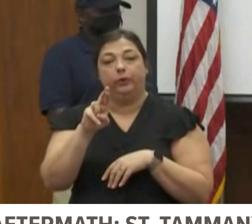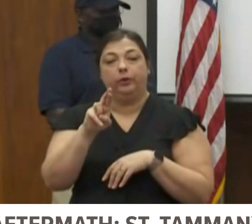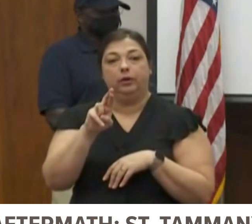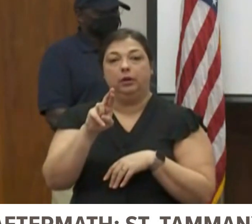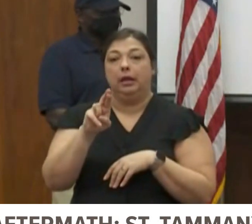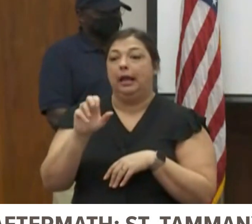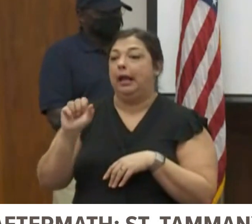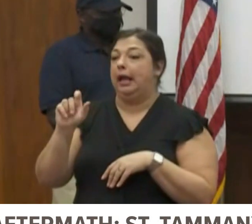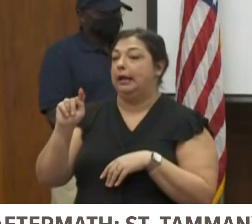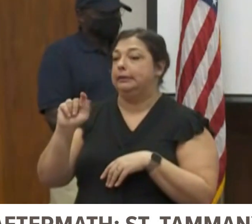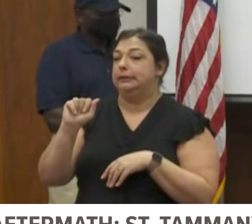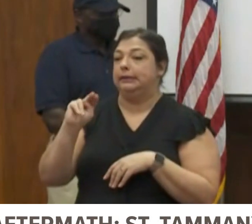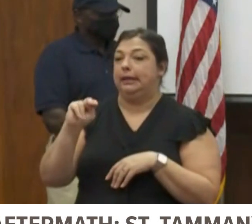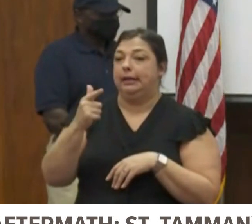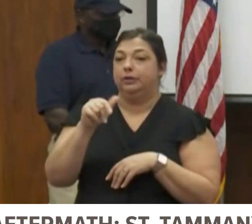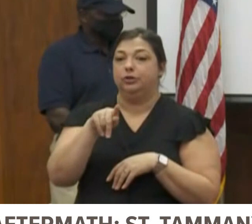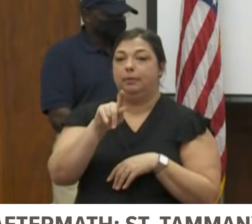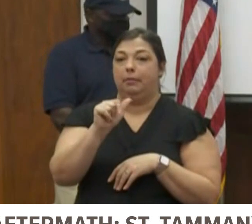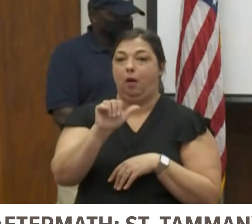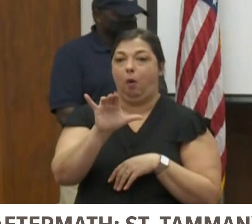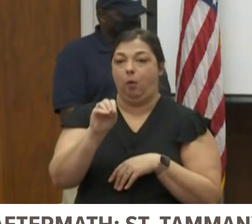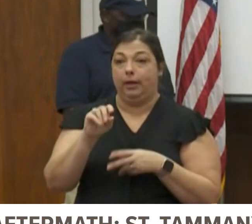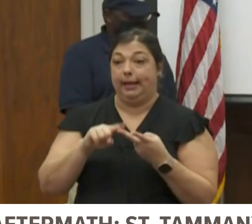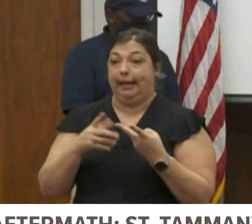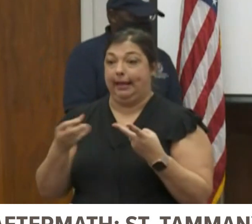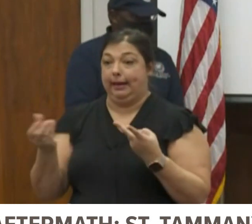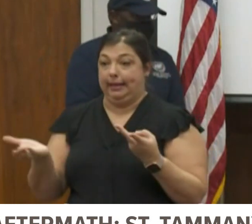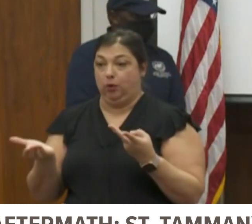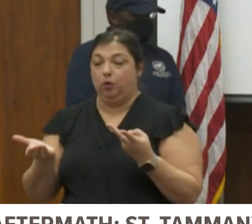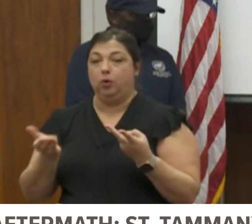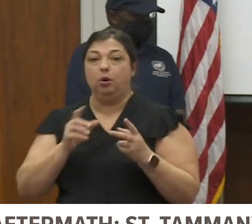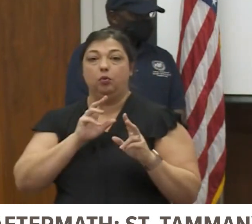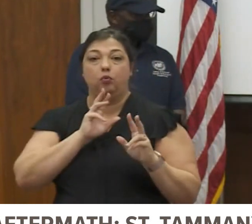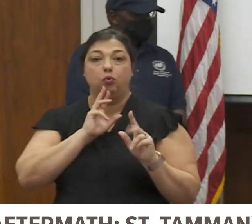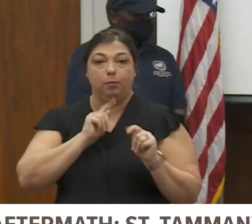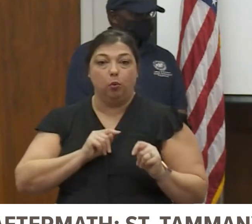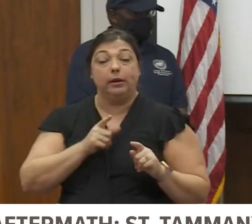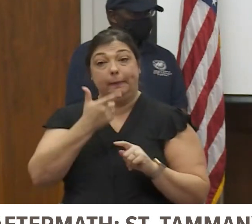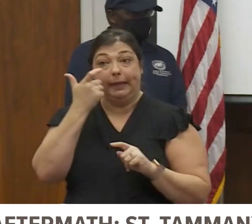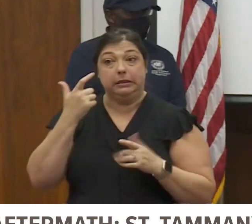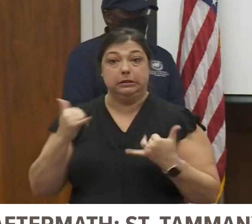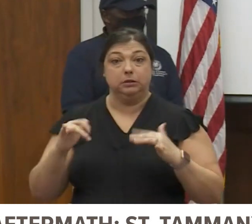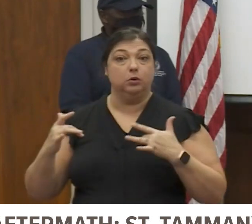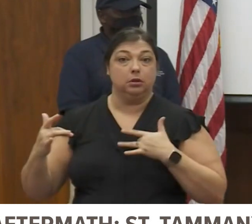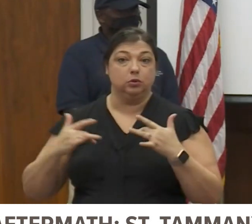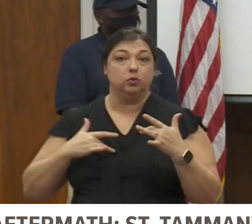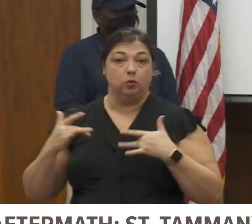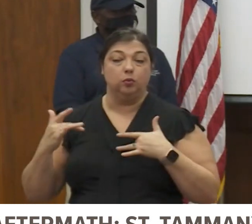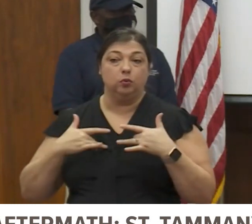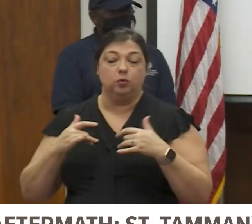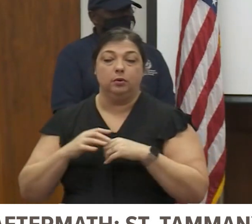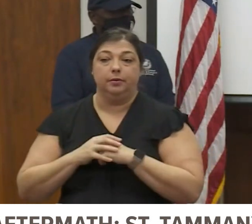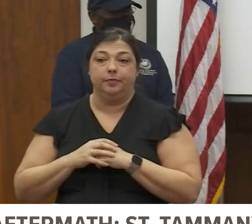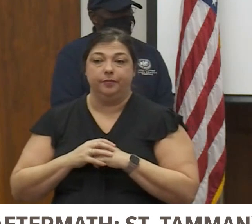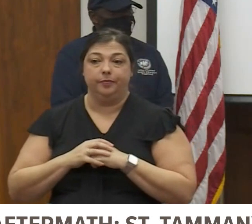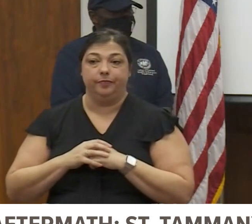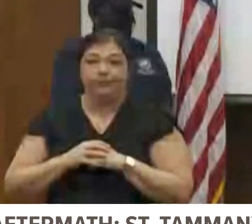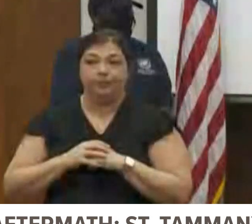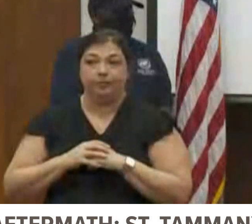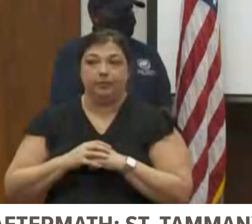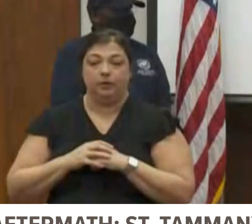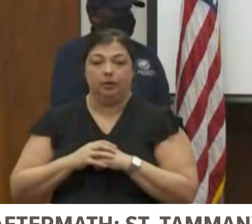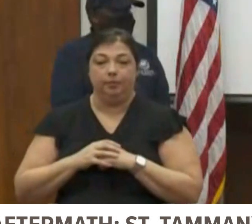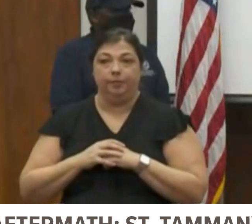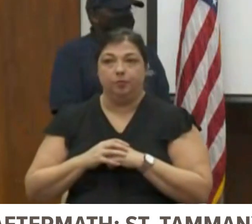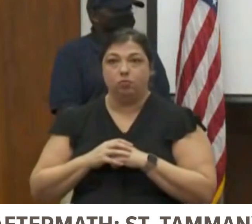Tangipola Parish that was was reporting because it is a concern and it is of